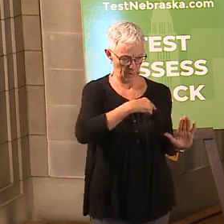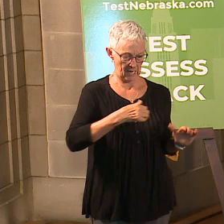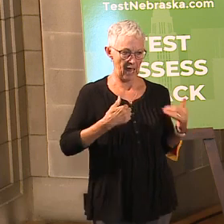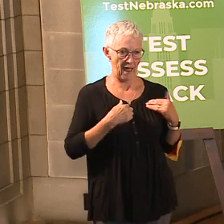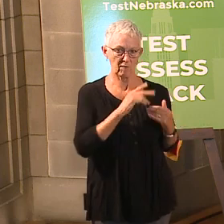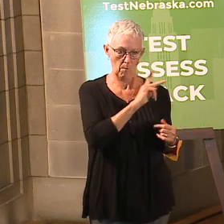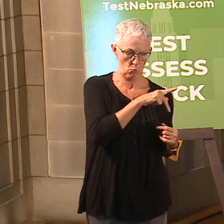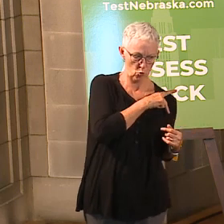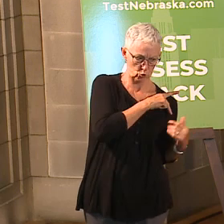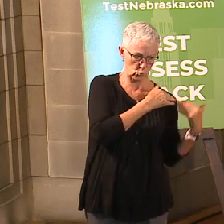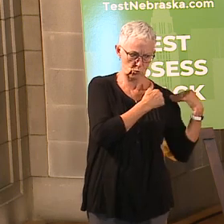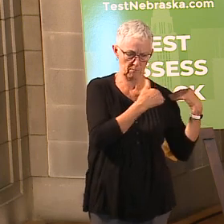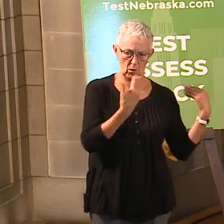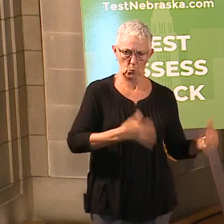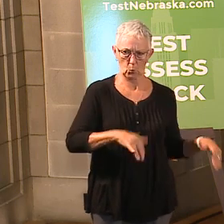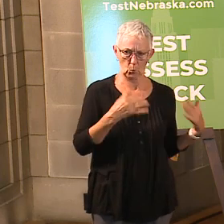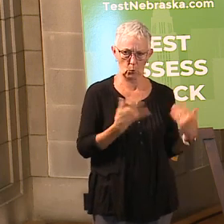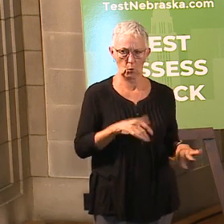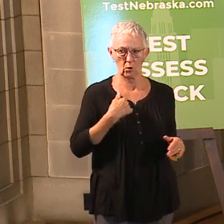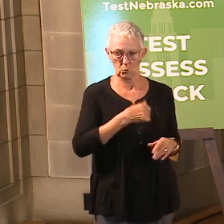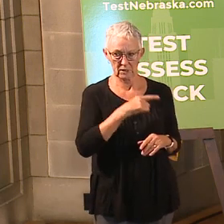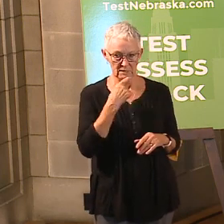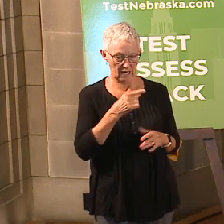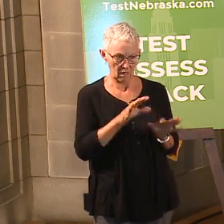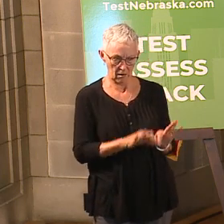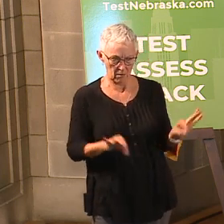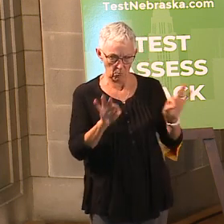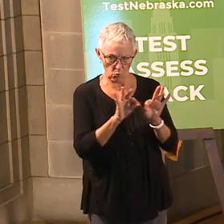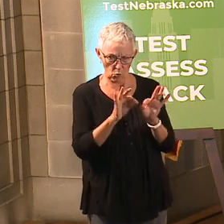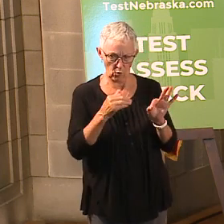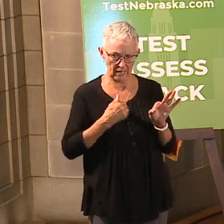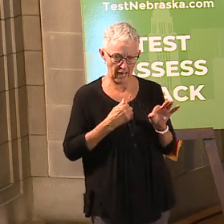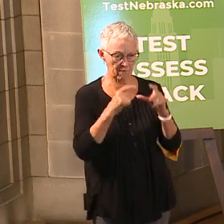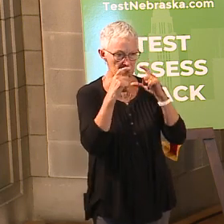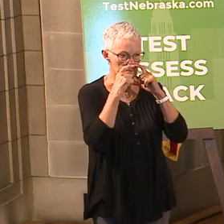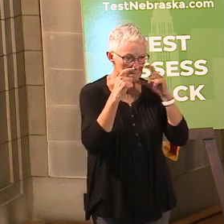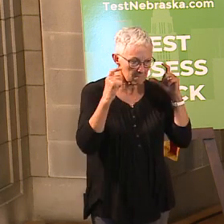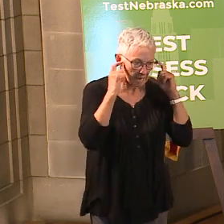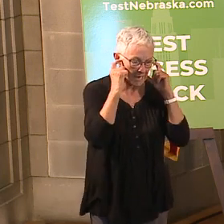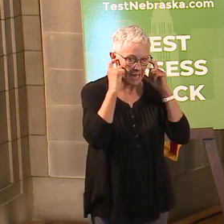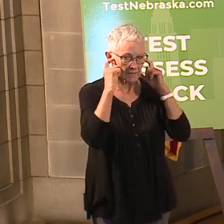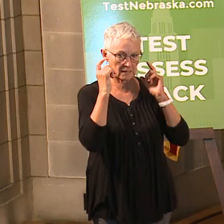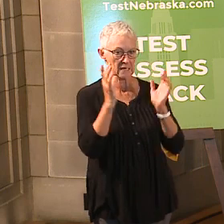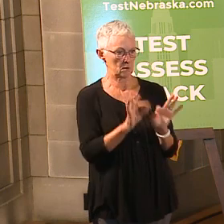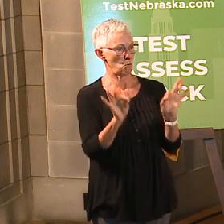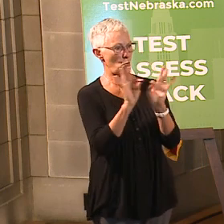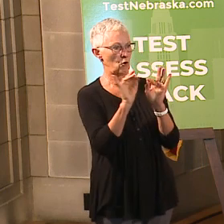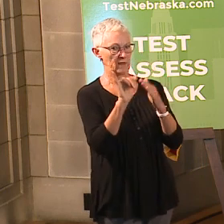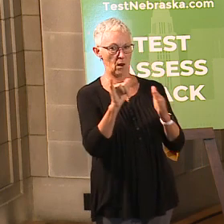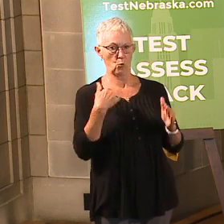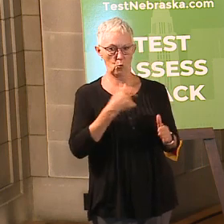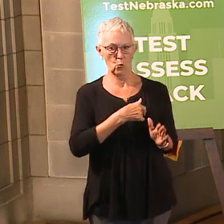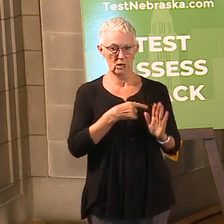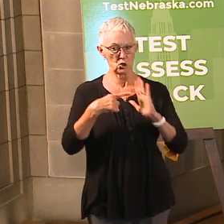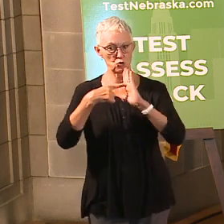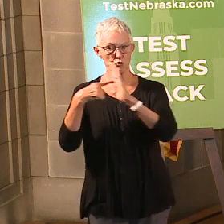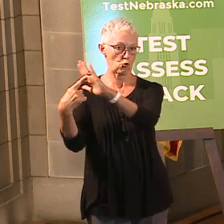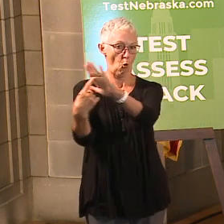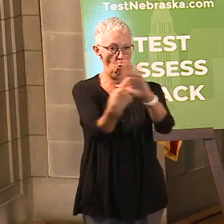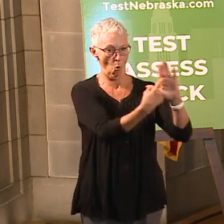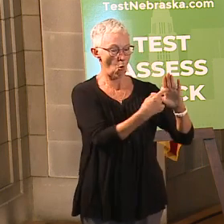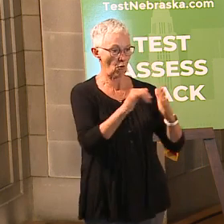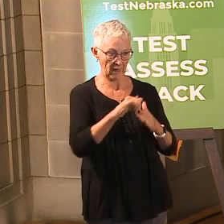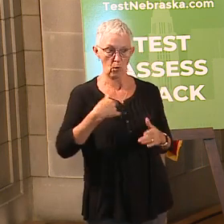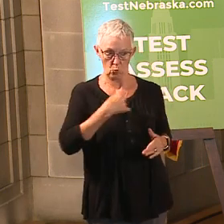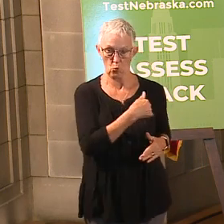importance of masking, the importance of social distancing, it's important that we are modeling that in schools. And so I think the new DHM actually